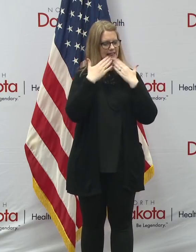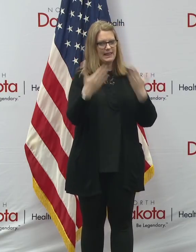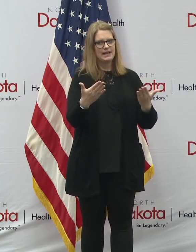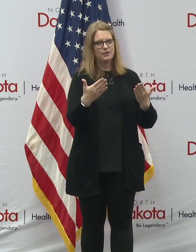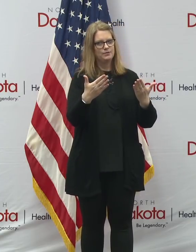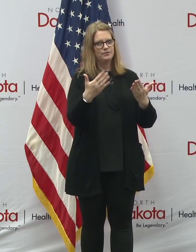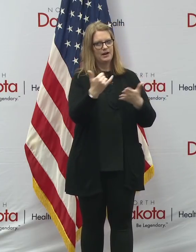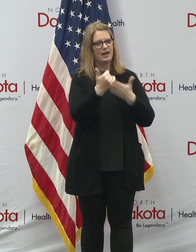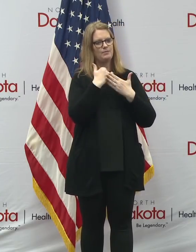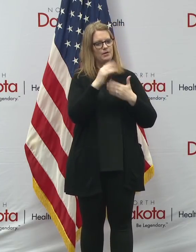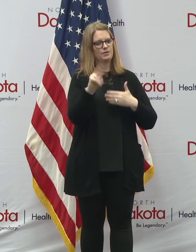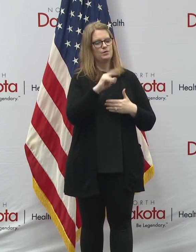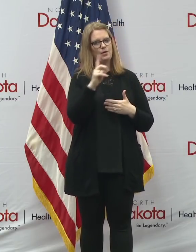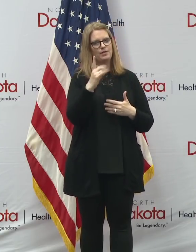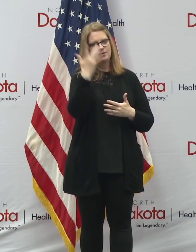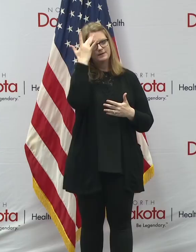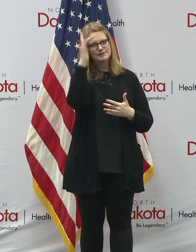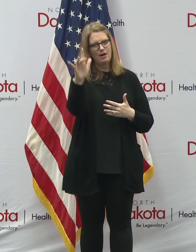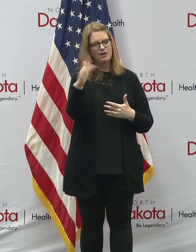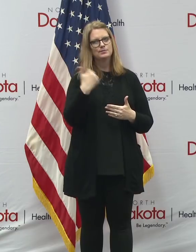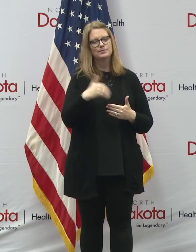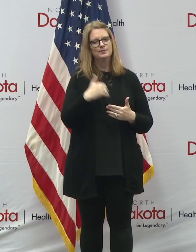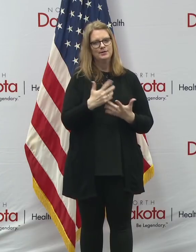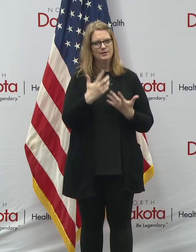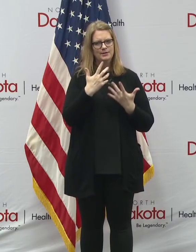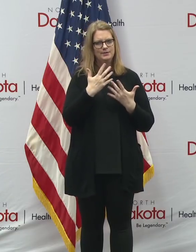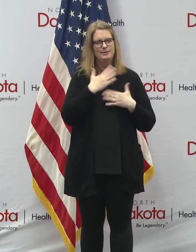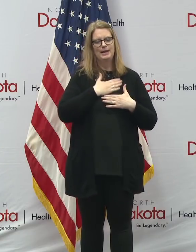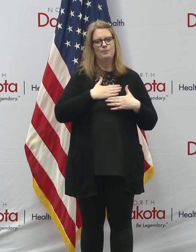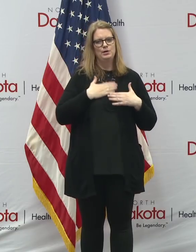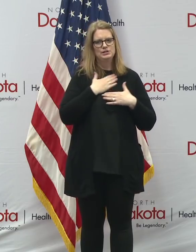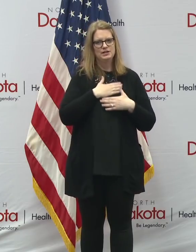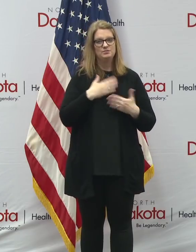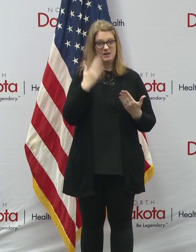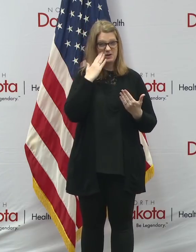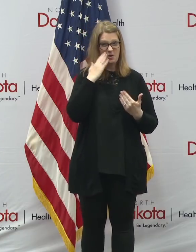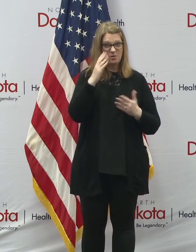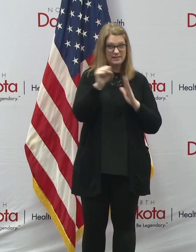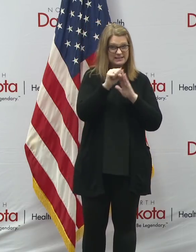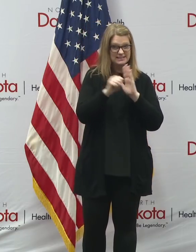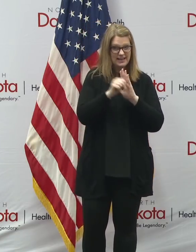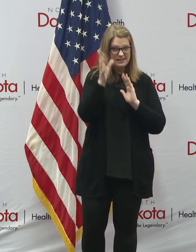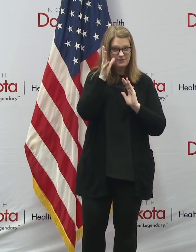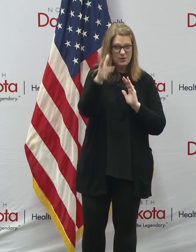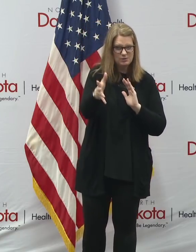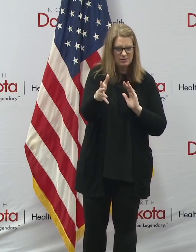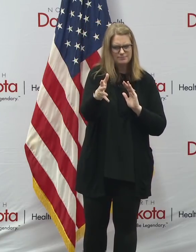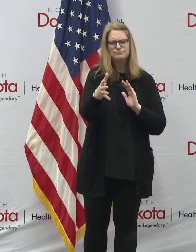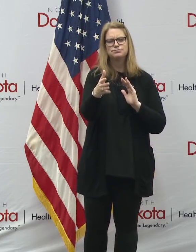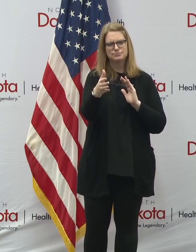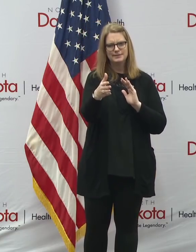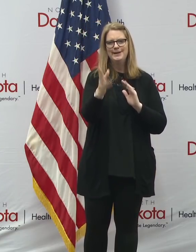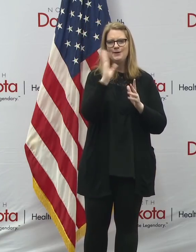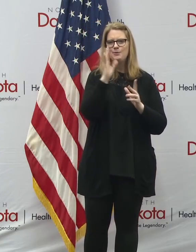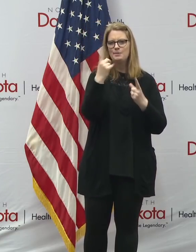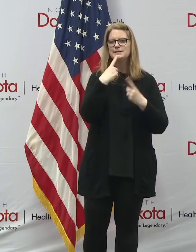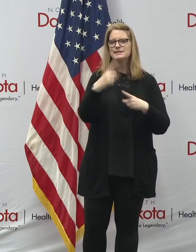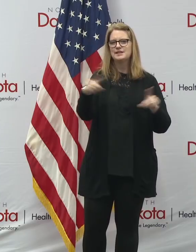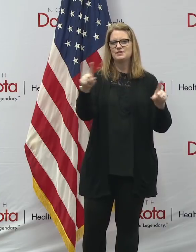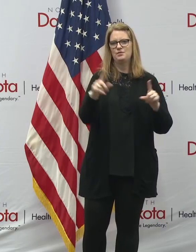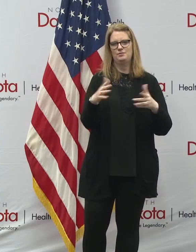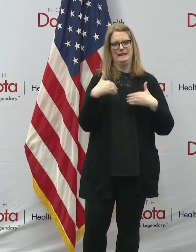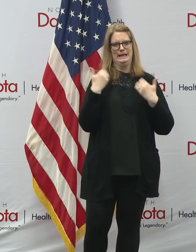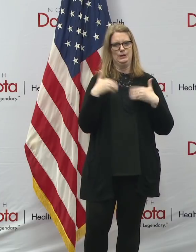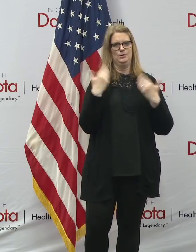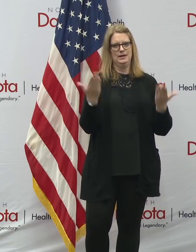Dakota smart. We appreciate all that. And we know that future is good hands with the with the youth of North Dakota. With that, we'll we'll stand